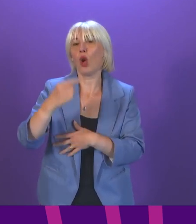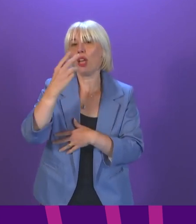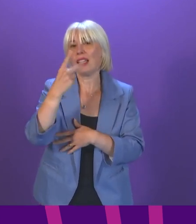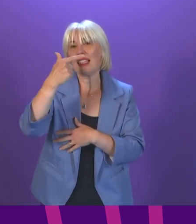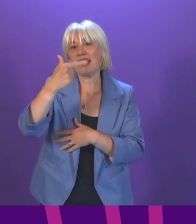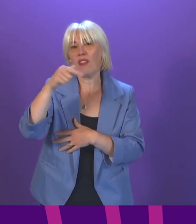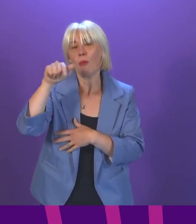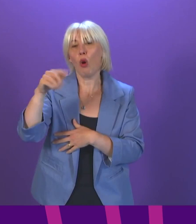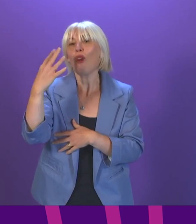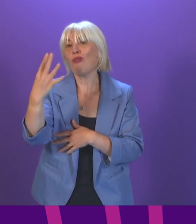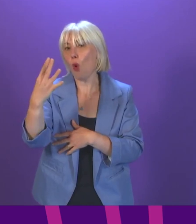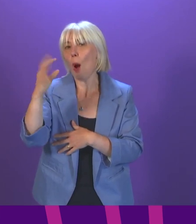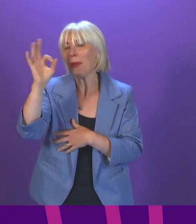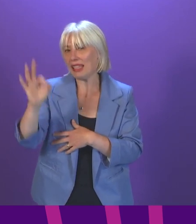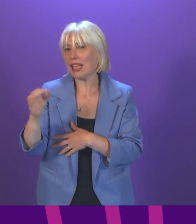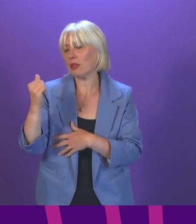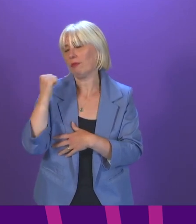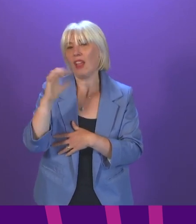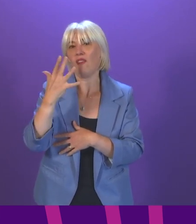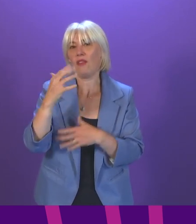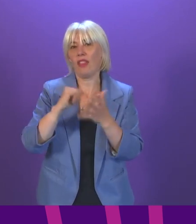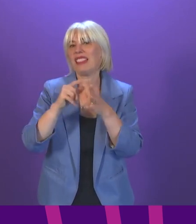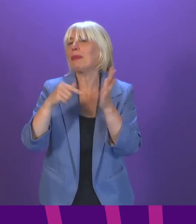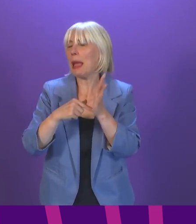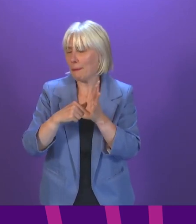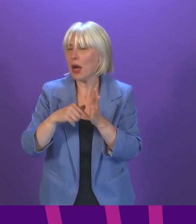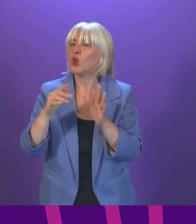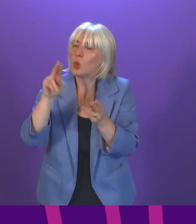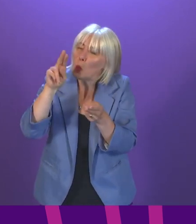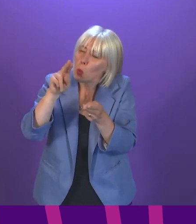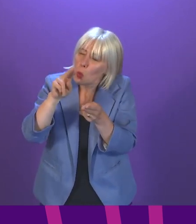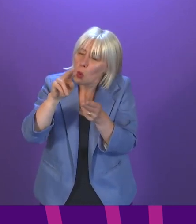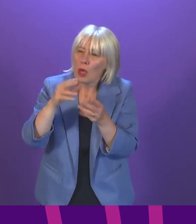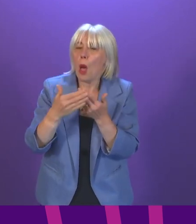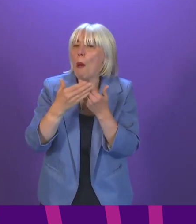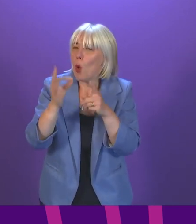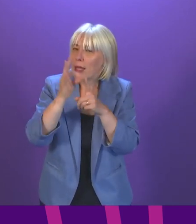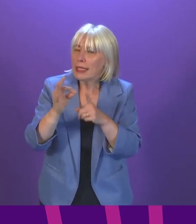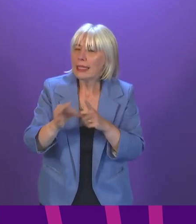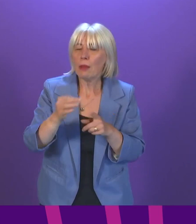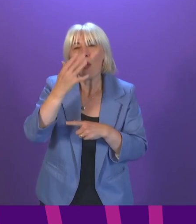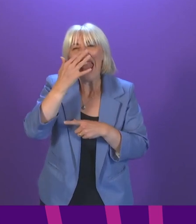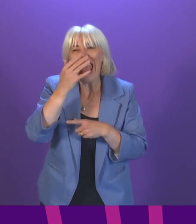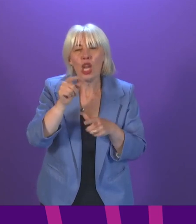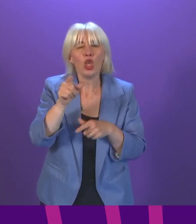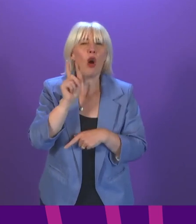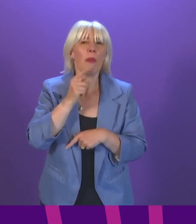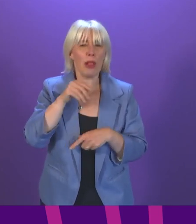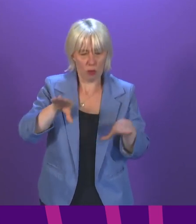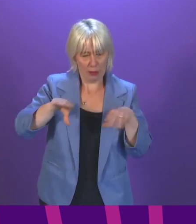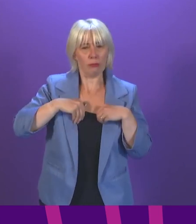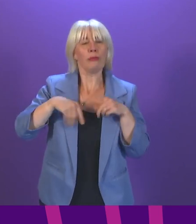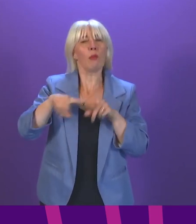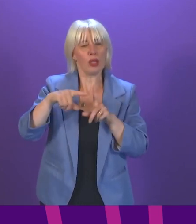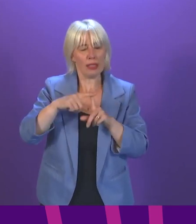as at 5th September. It is also worth perhaps providing a bit more detail about the age breakdown of the latest case